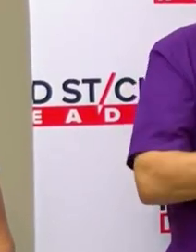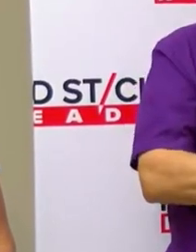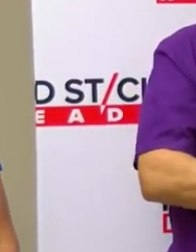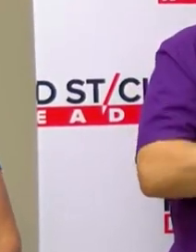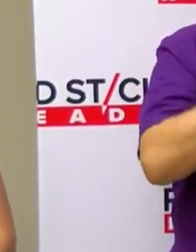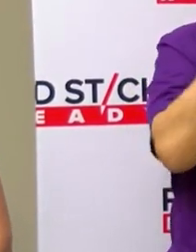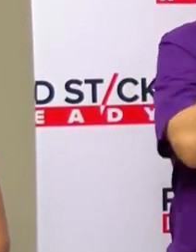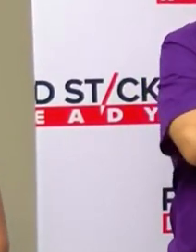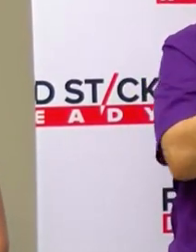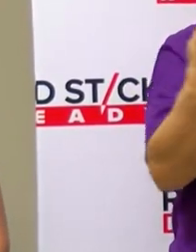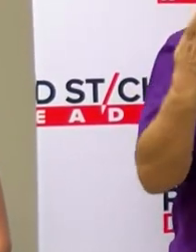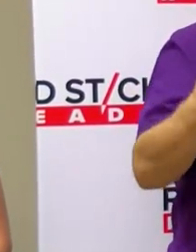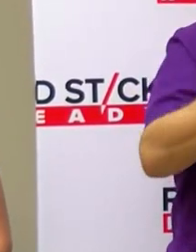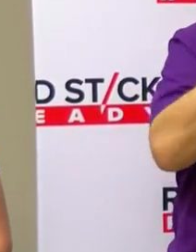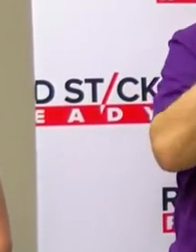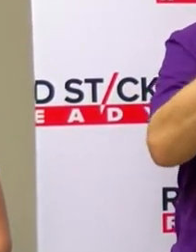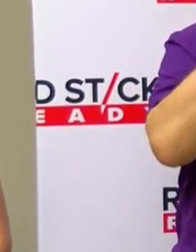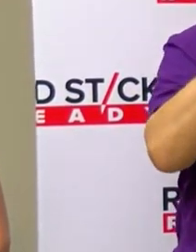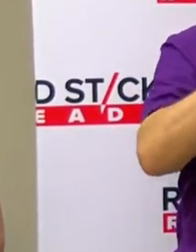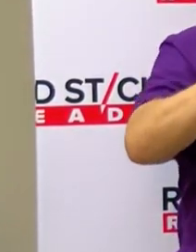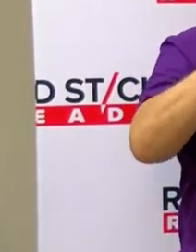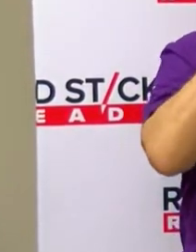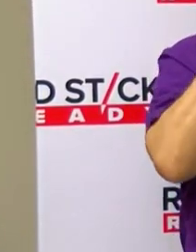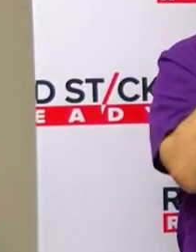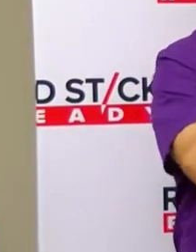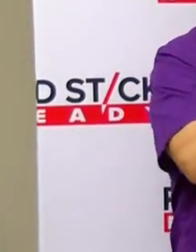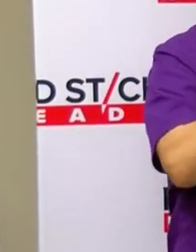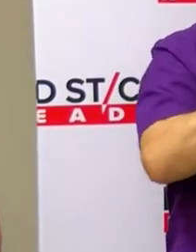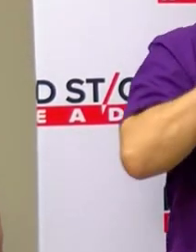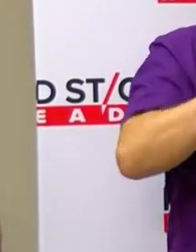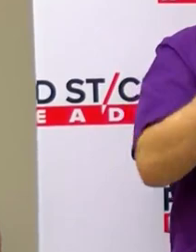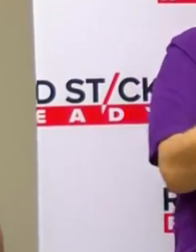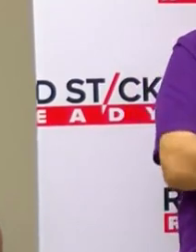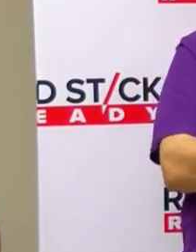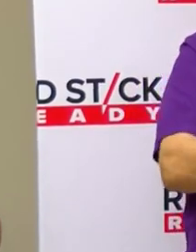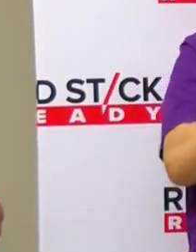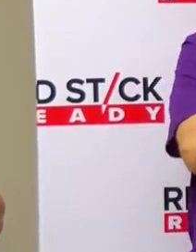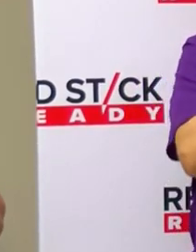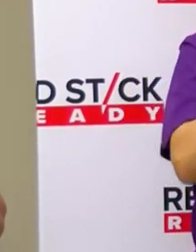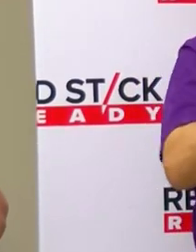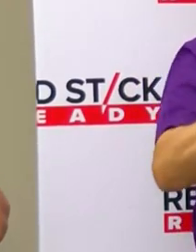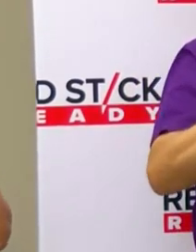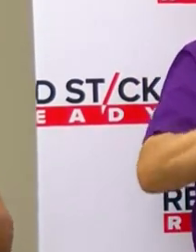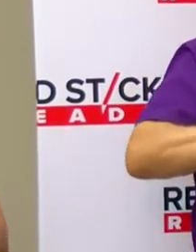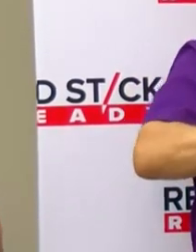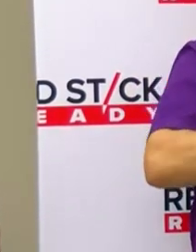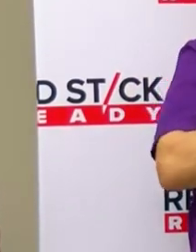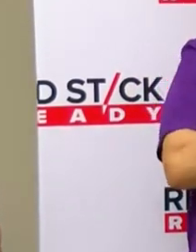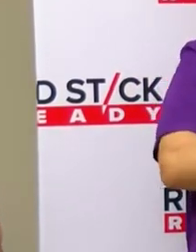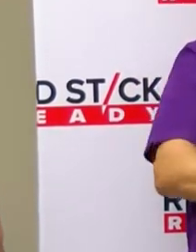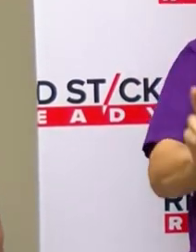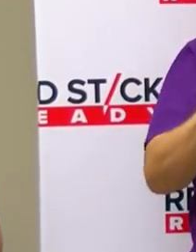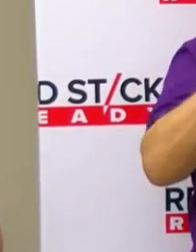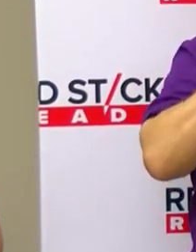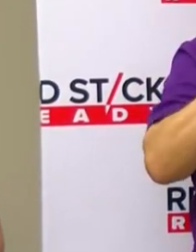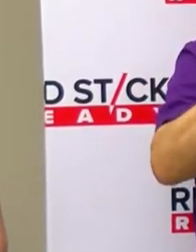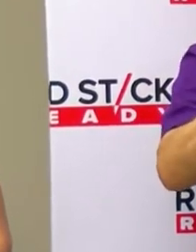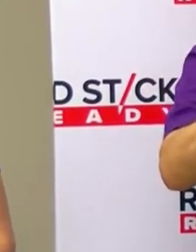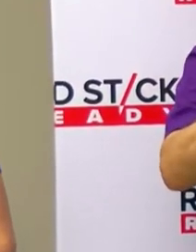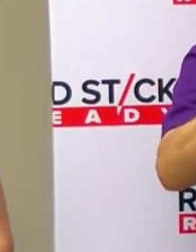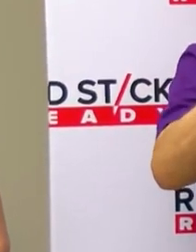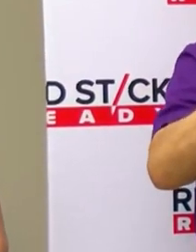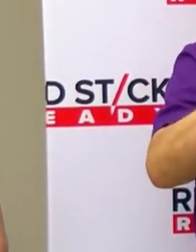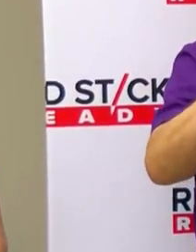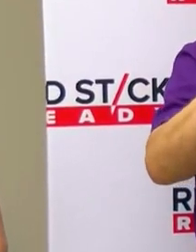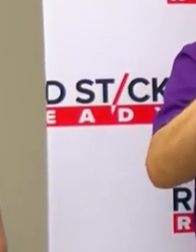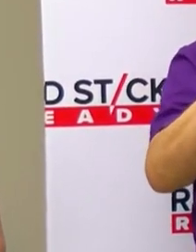Good morning everyone and thank you all for tuning in as we discuss how East Baton Rouge Parish is preparing for the tropical systems in the